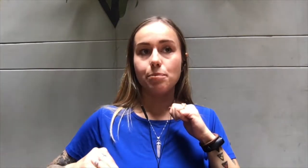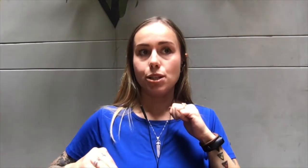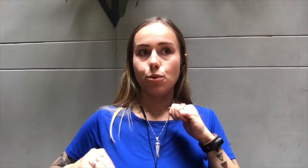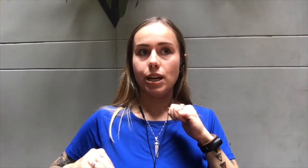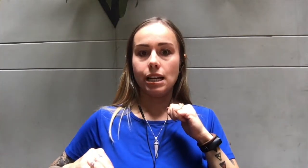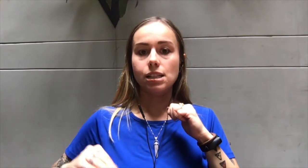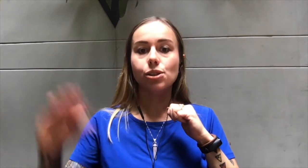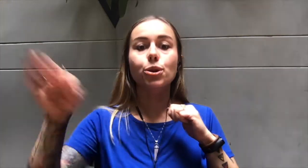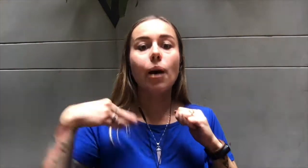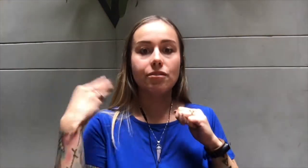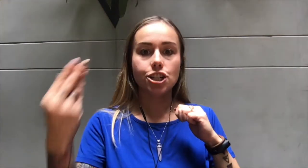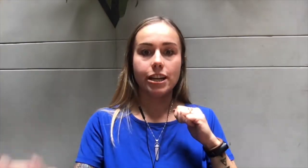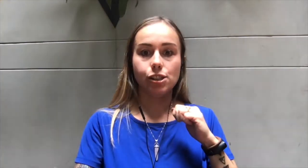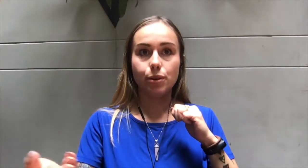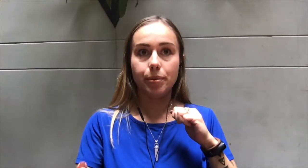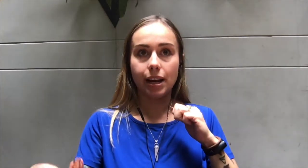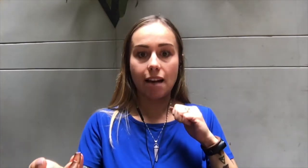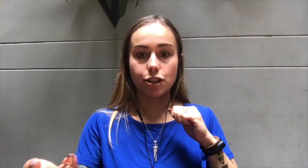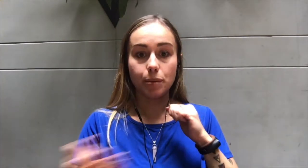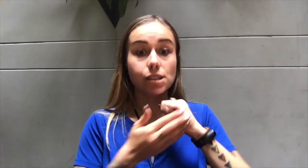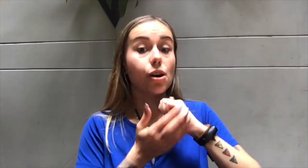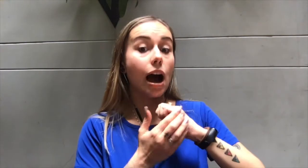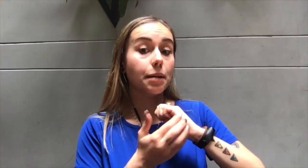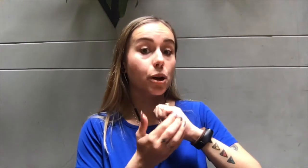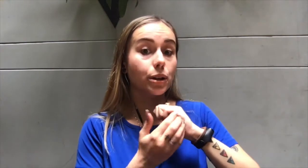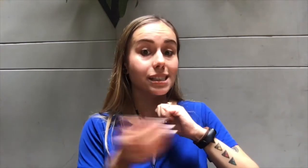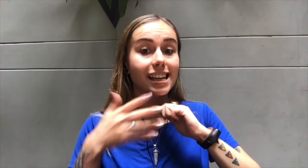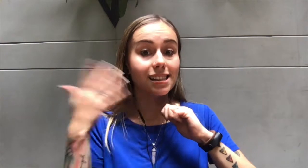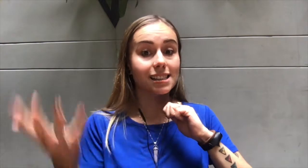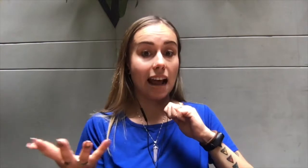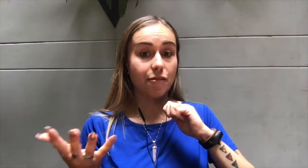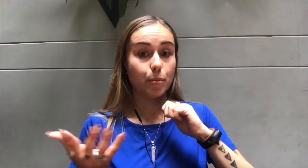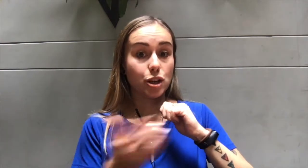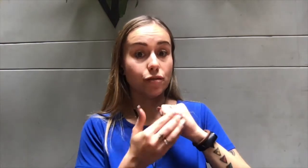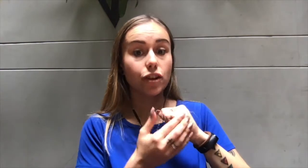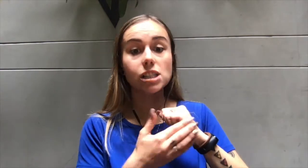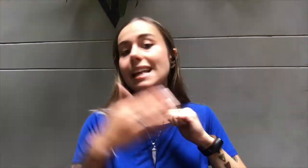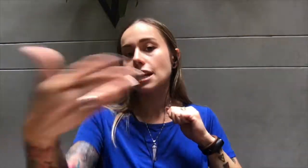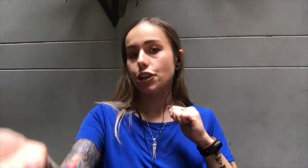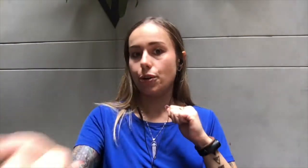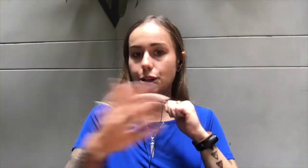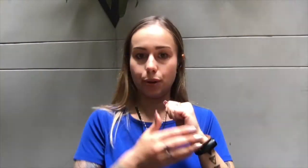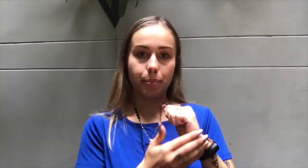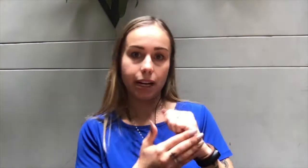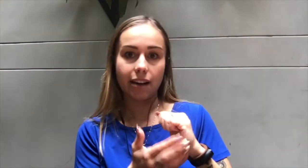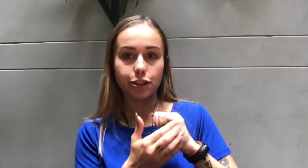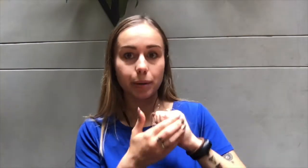between. So you have a chance to repeat after me. So I'm going to say as an affirmation first, and then you're going to repeat after me,